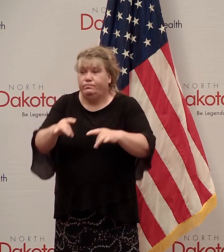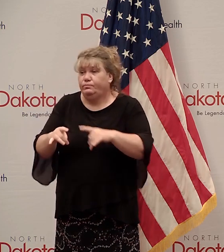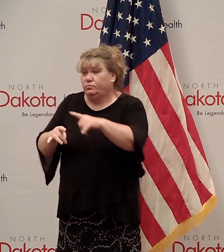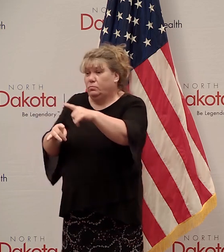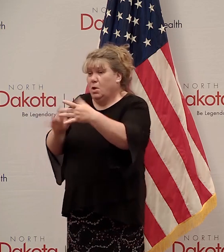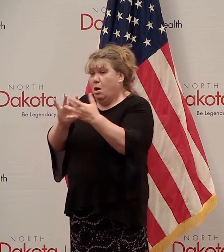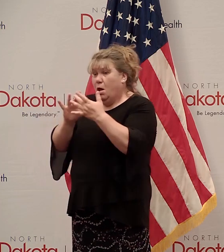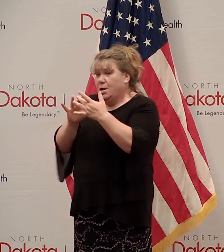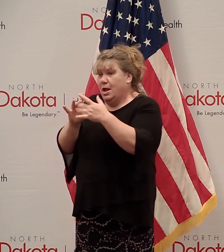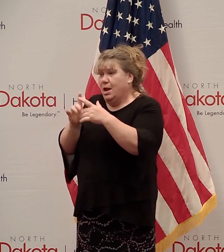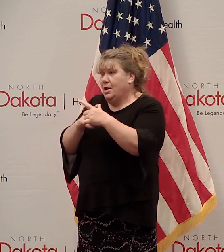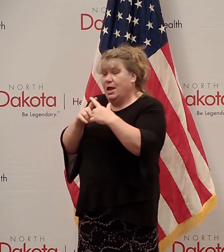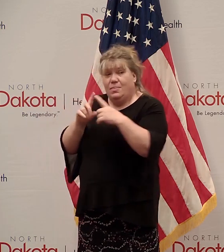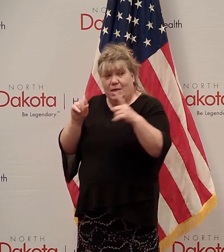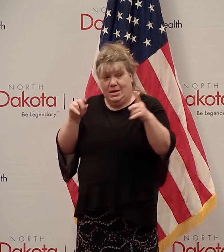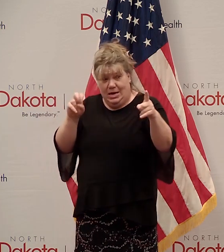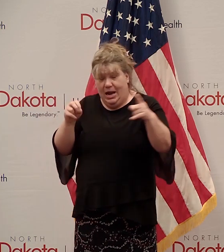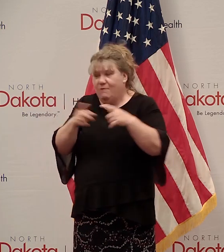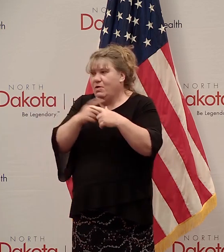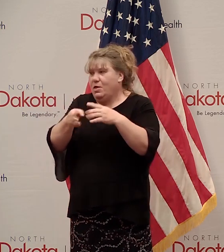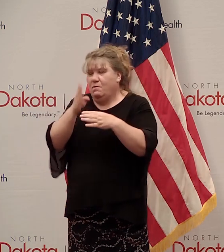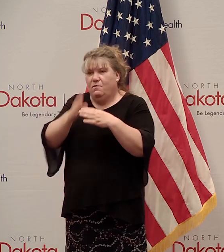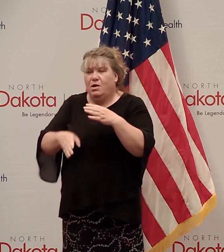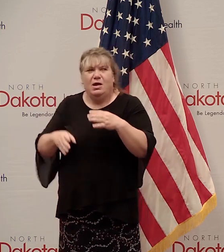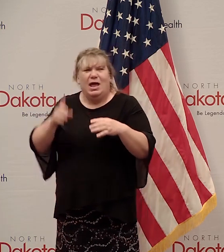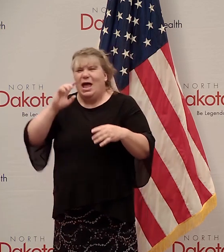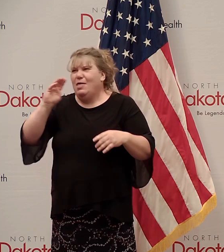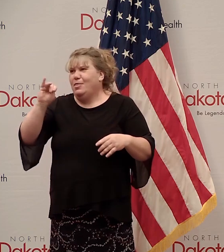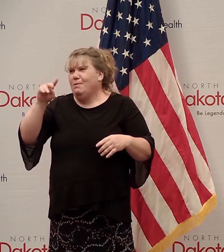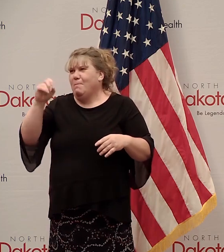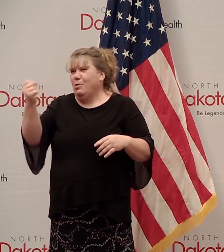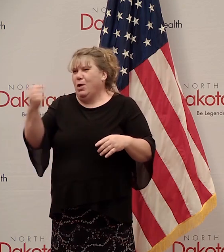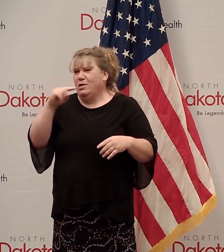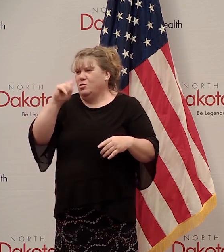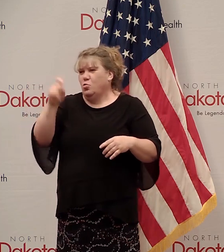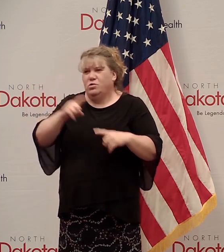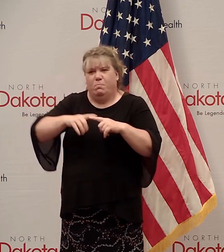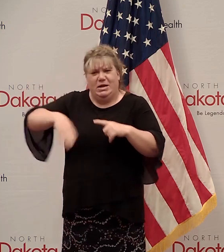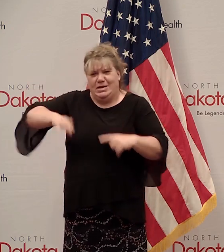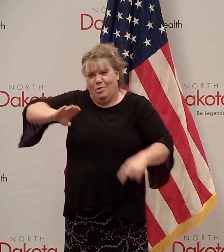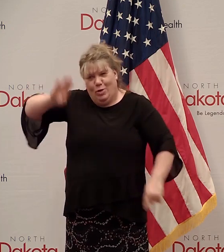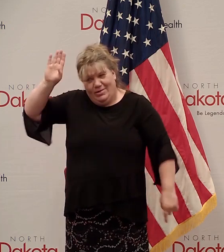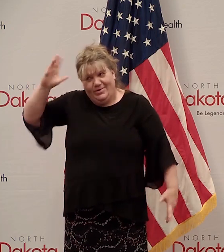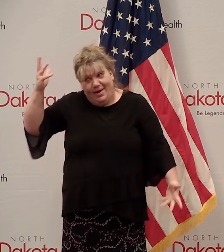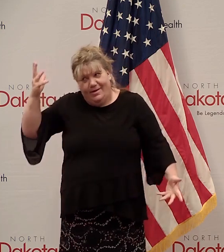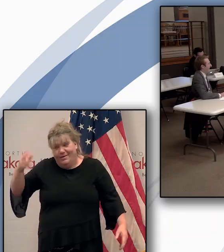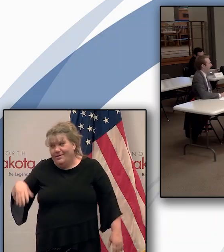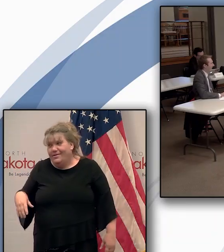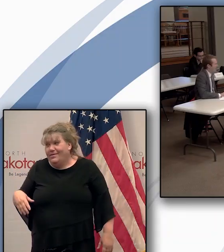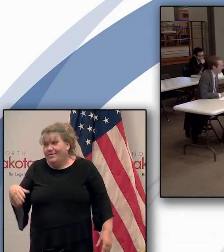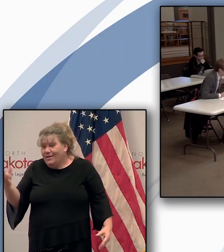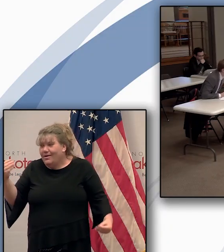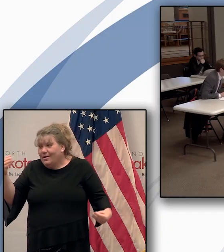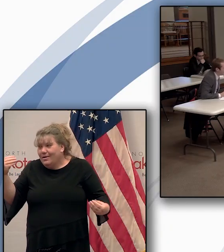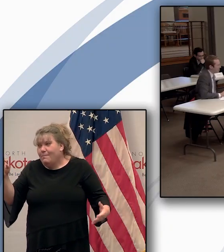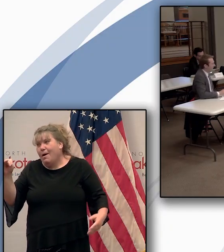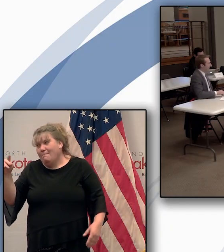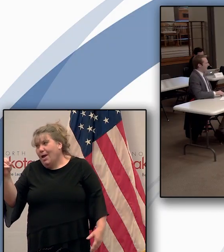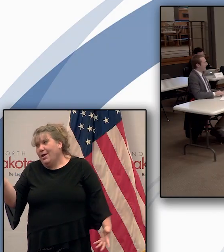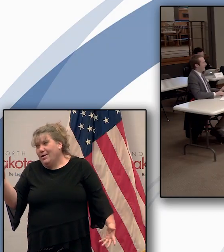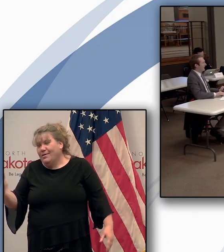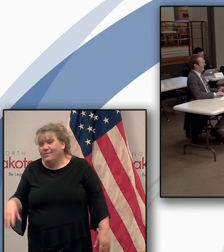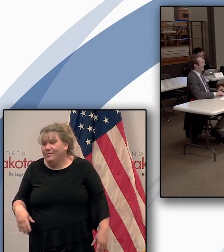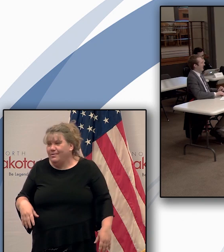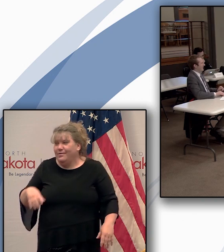Online and then Dave and then we're done. I keep thinking Mike's going to ask a question when he raises his hand, but I'm like, come on, give me a break, Mike.